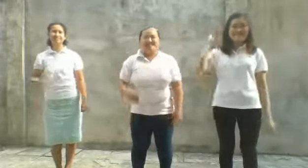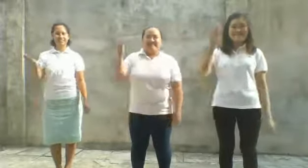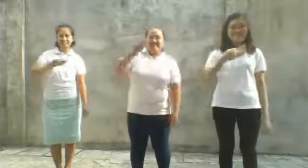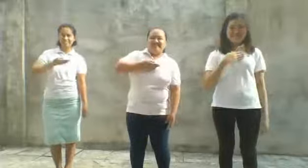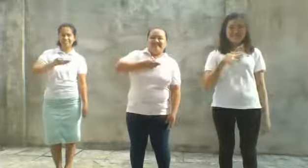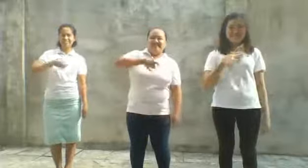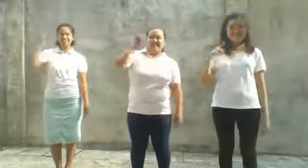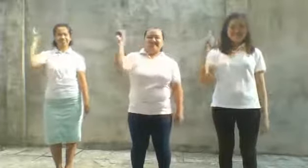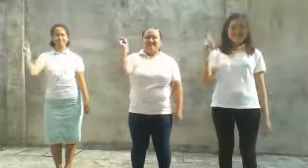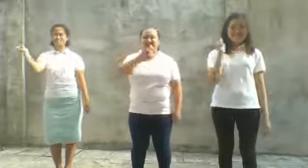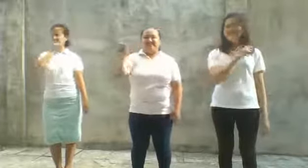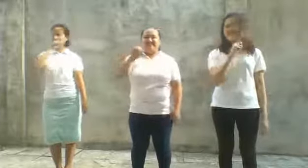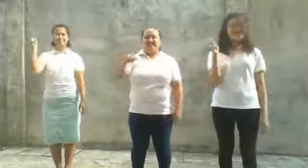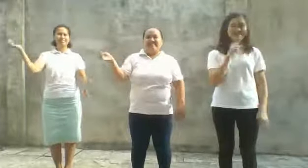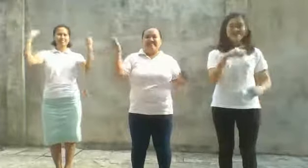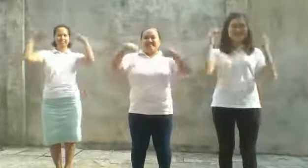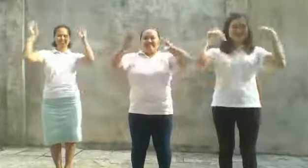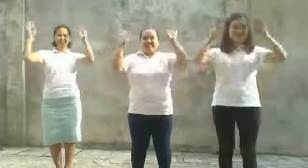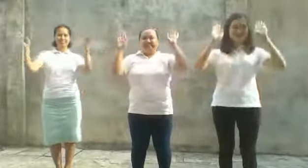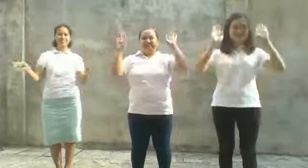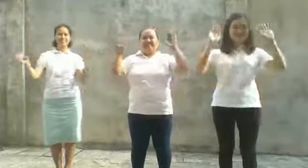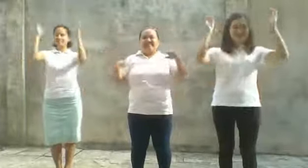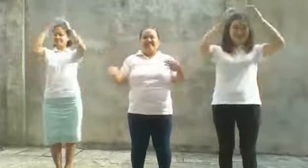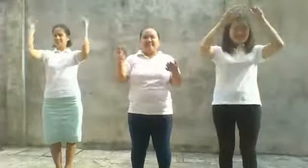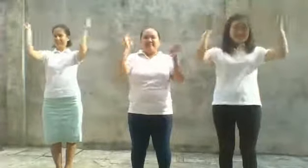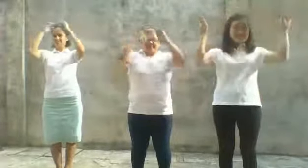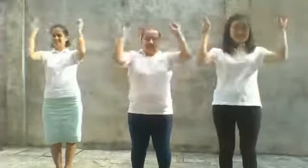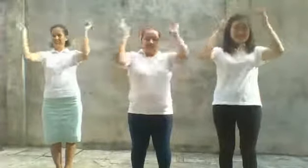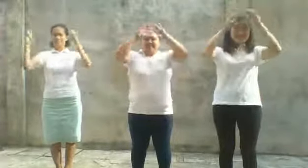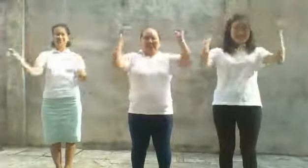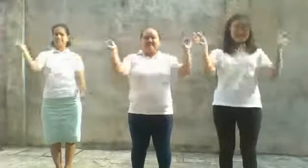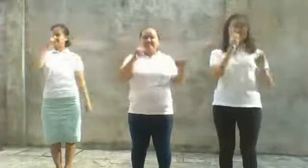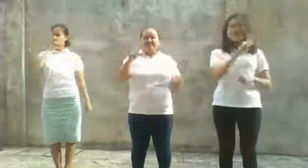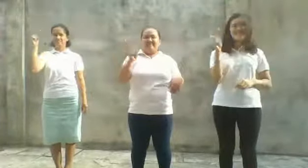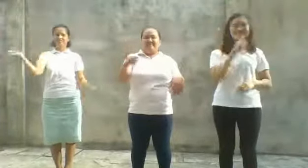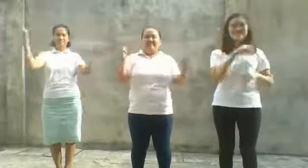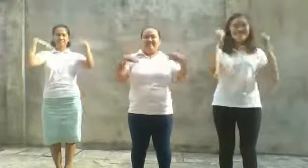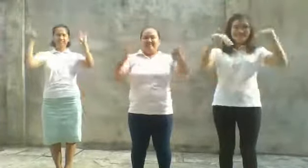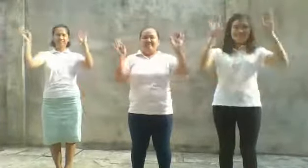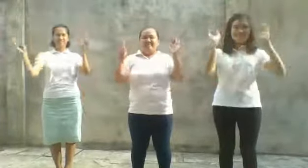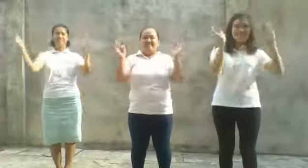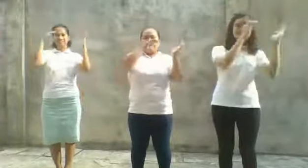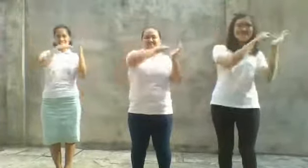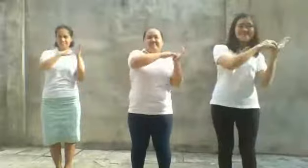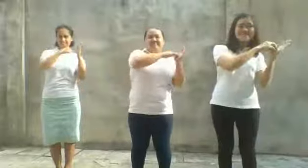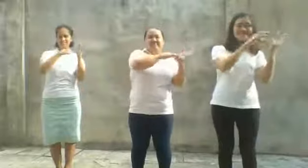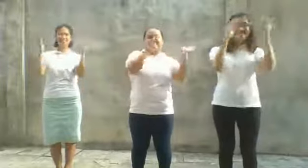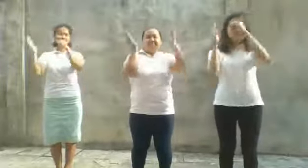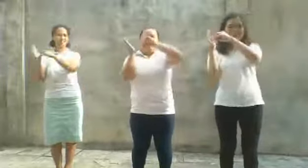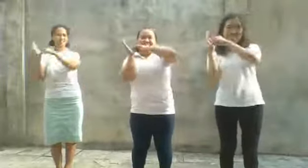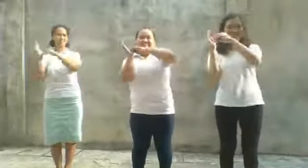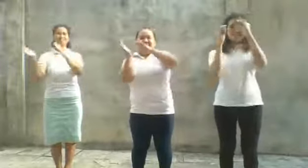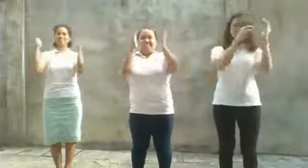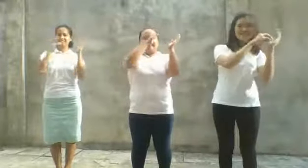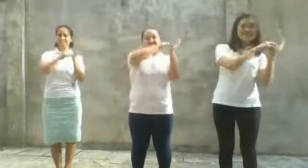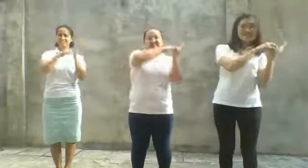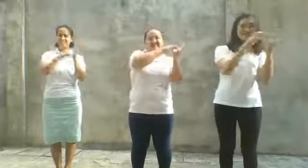Our God doesn't give up, Moses didn't give up, or and over and over